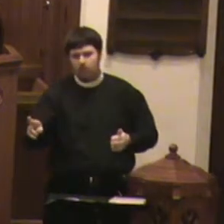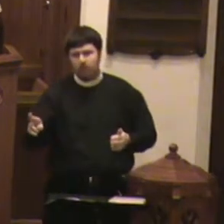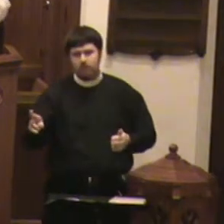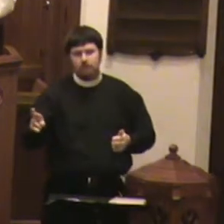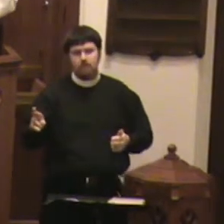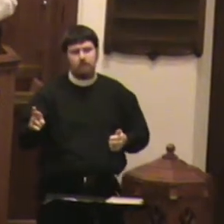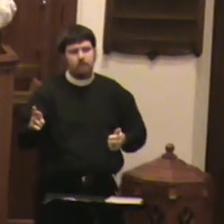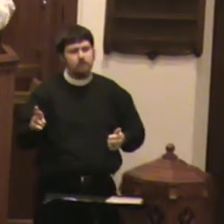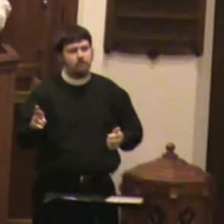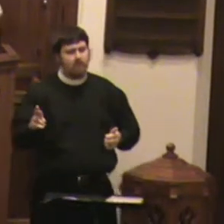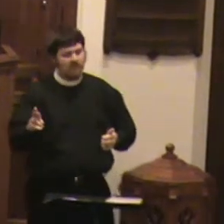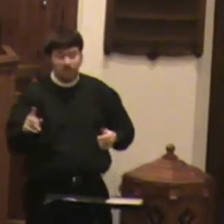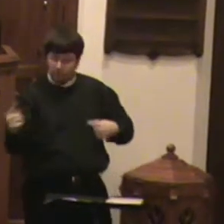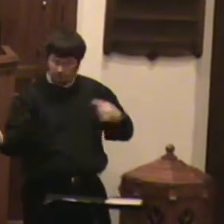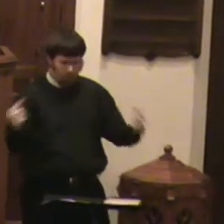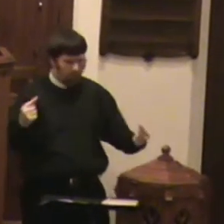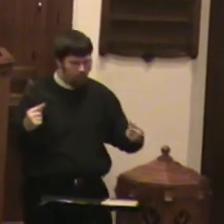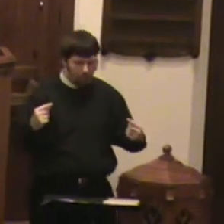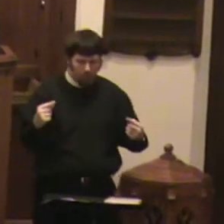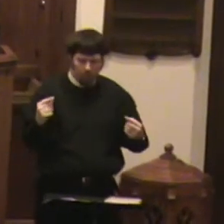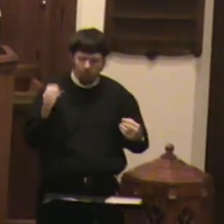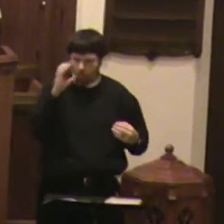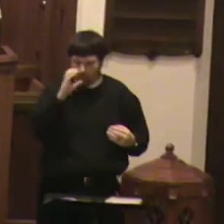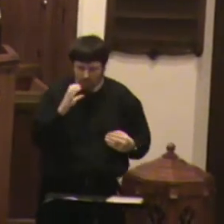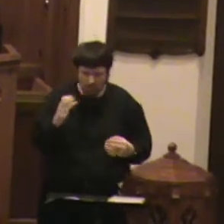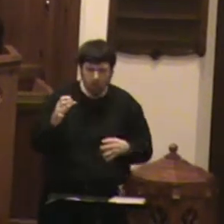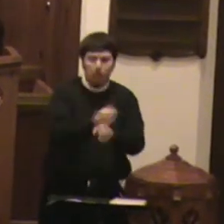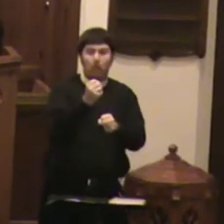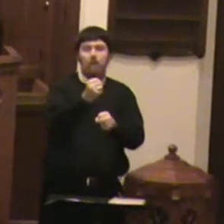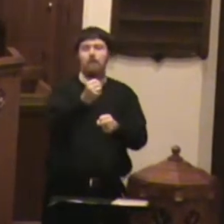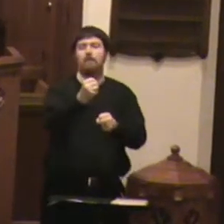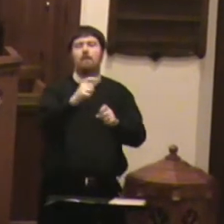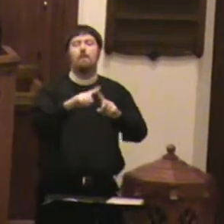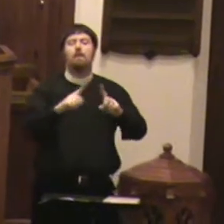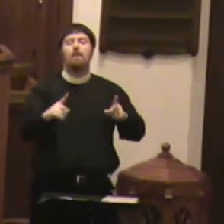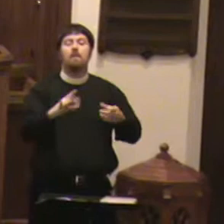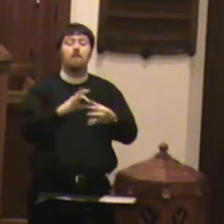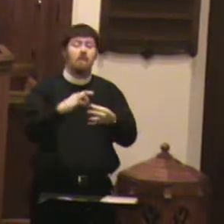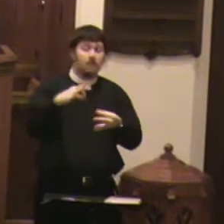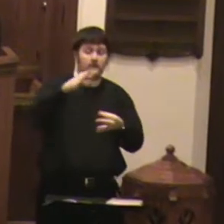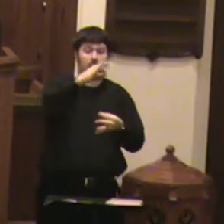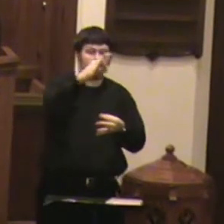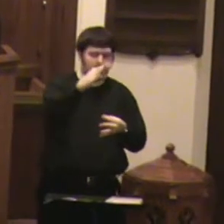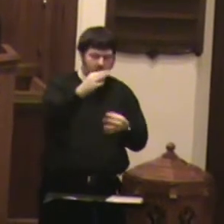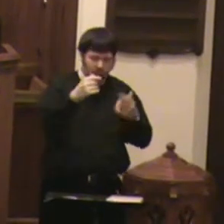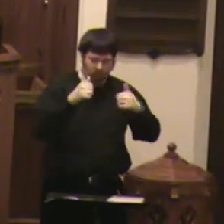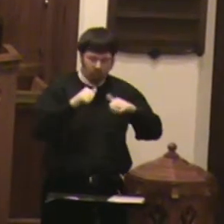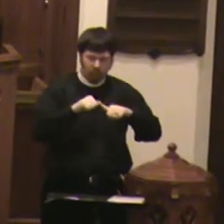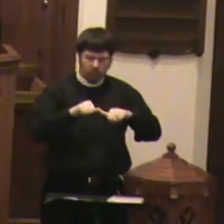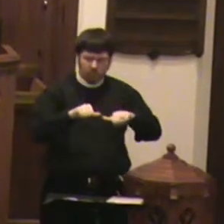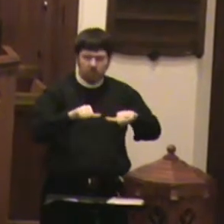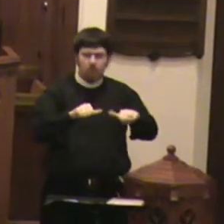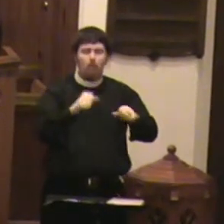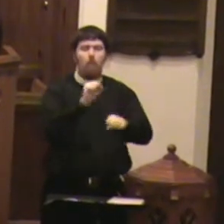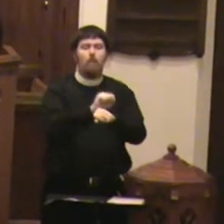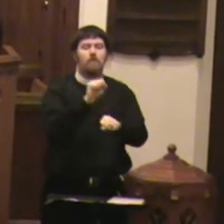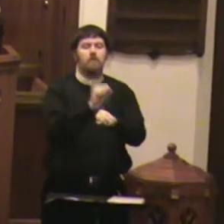seeks to win out. But it's the Spirit that keeps working so that you and